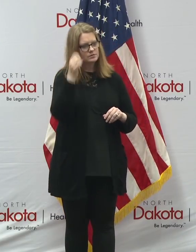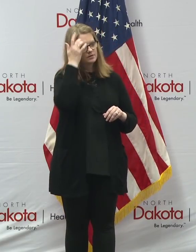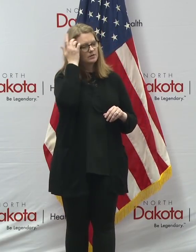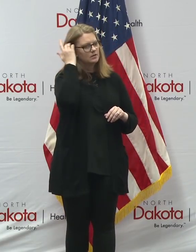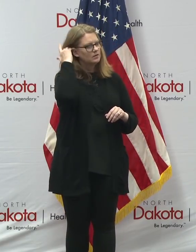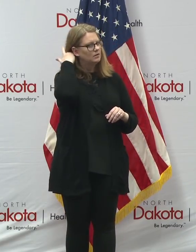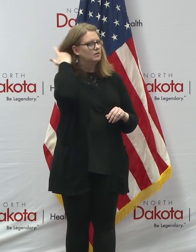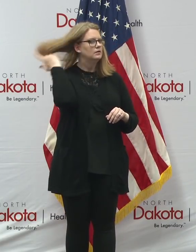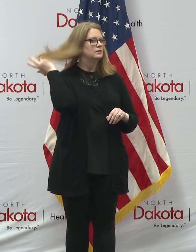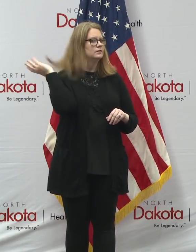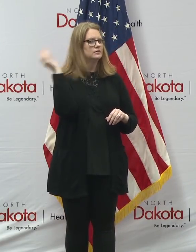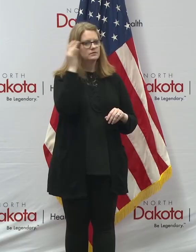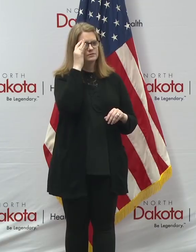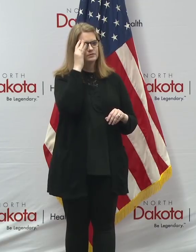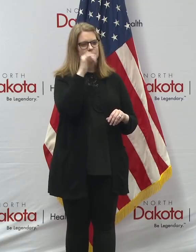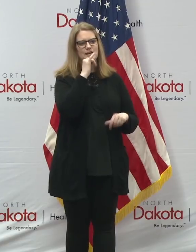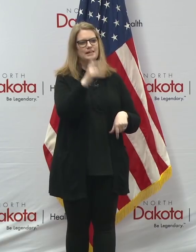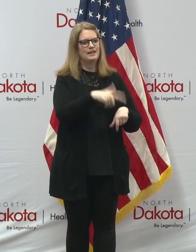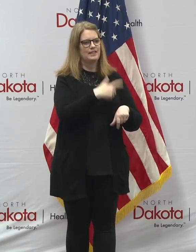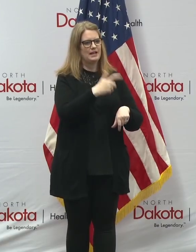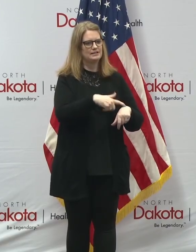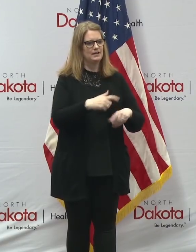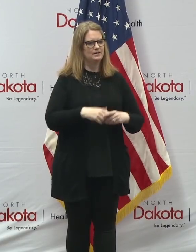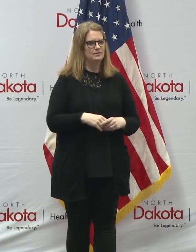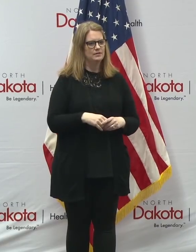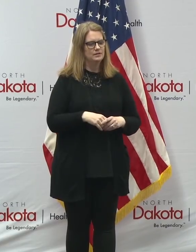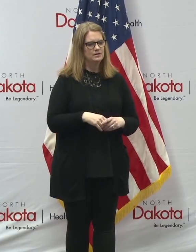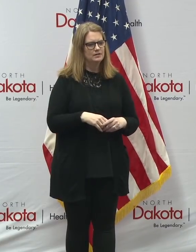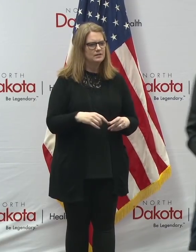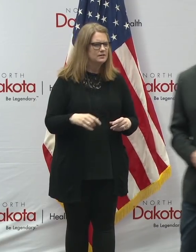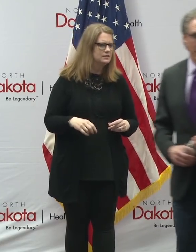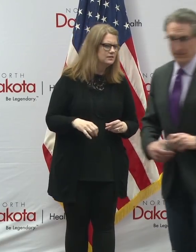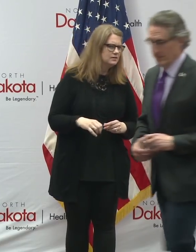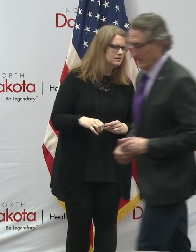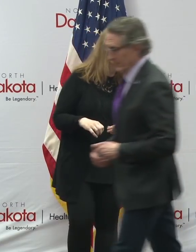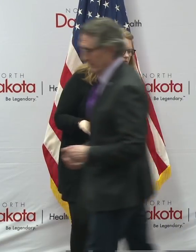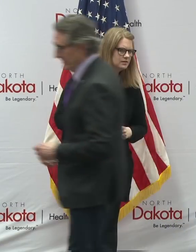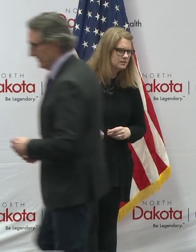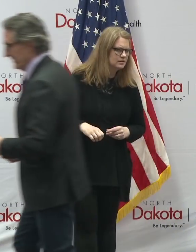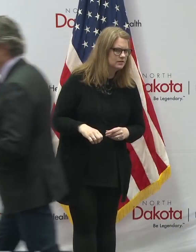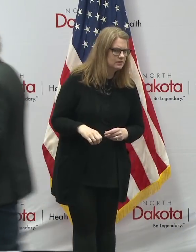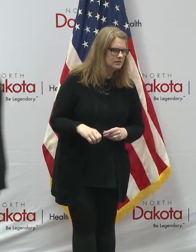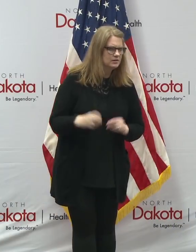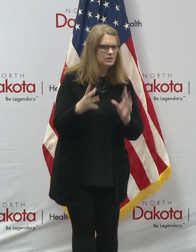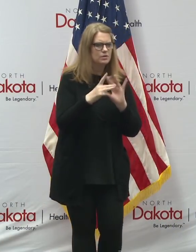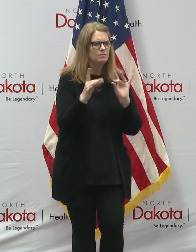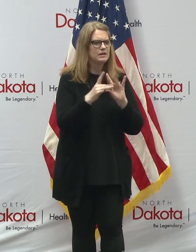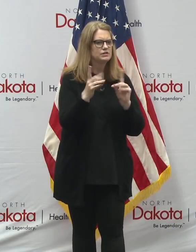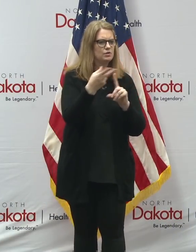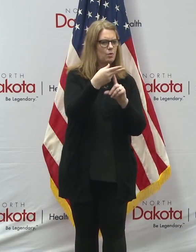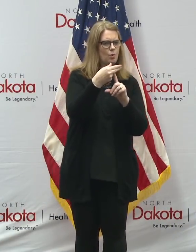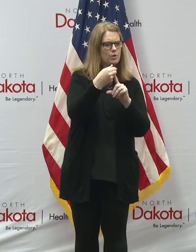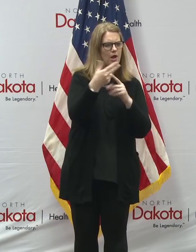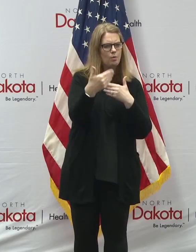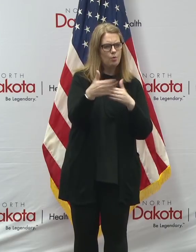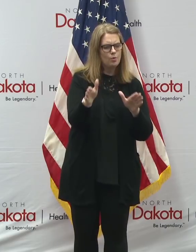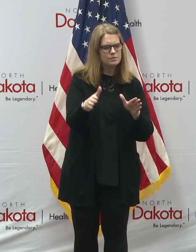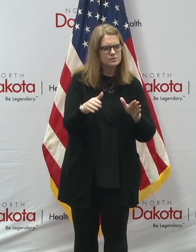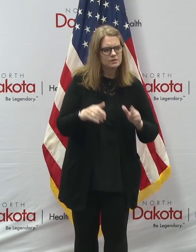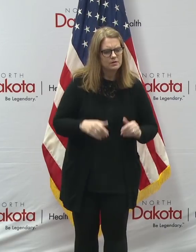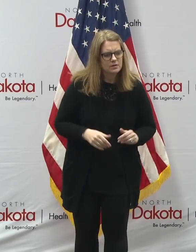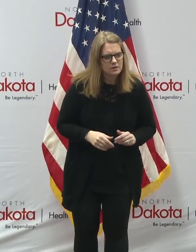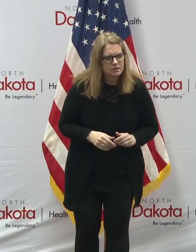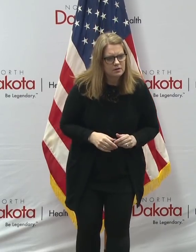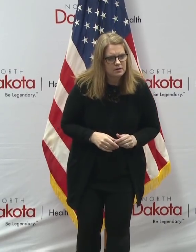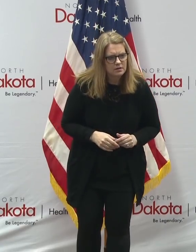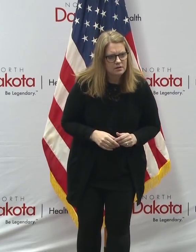question from. I just wanted to find out for sure. You mentioned hotel rooms. So, so are there other